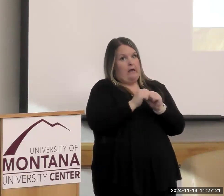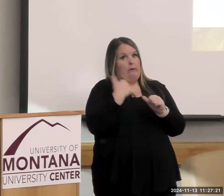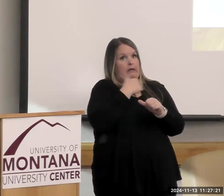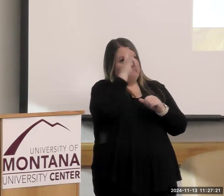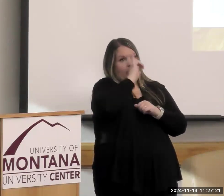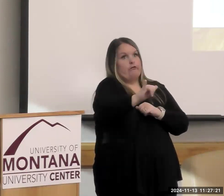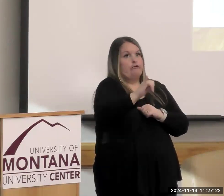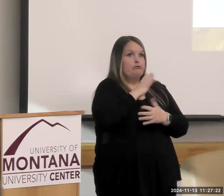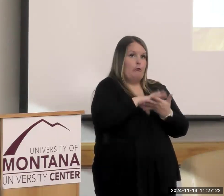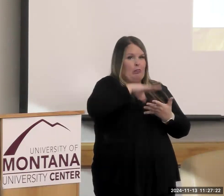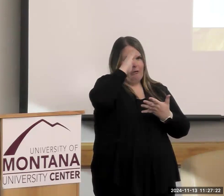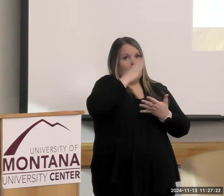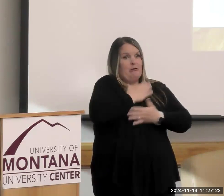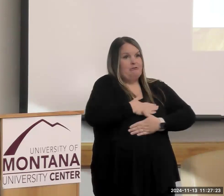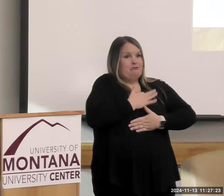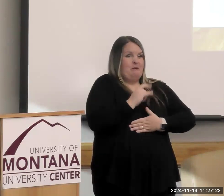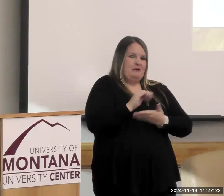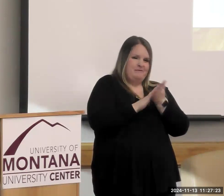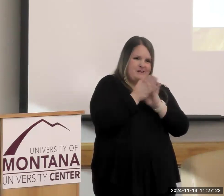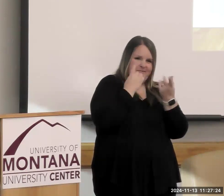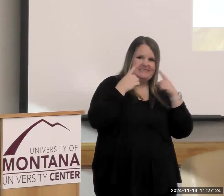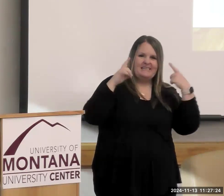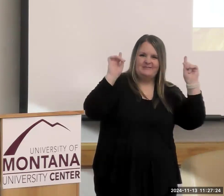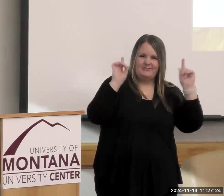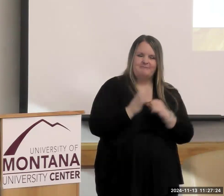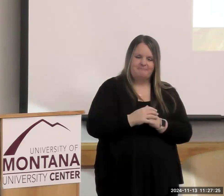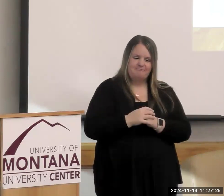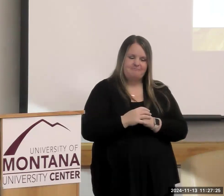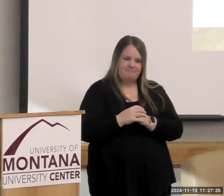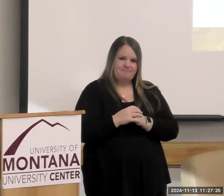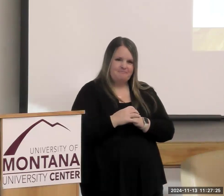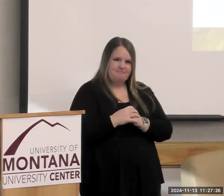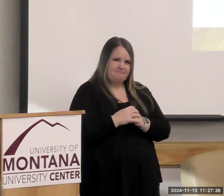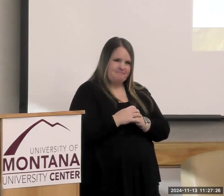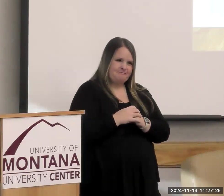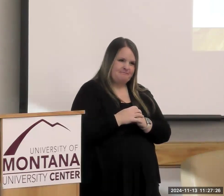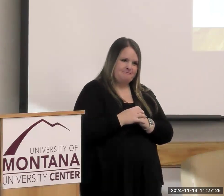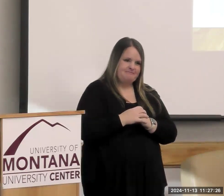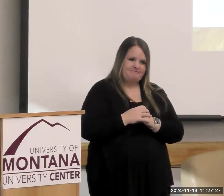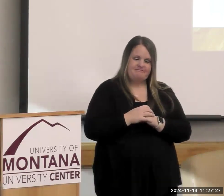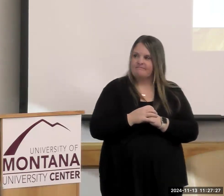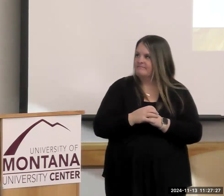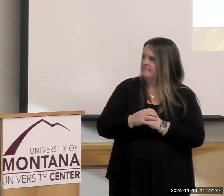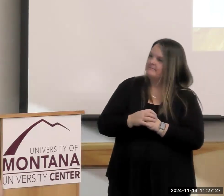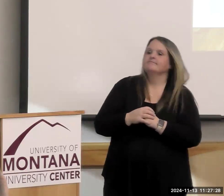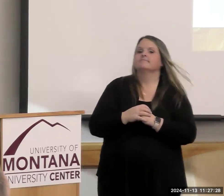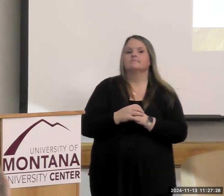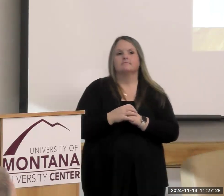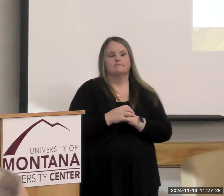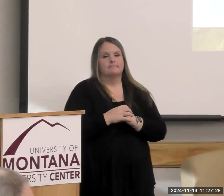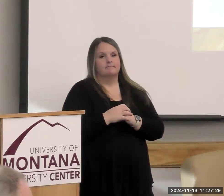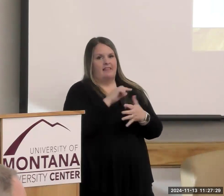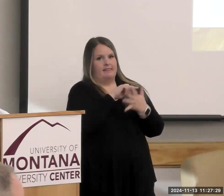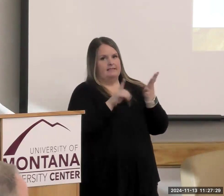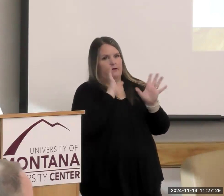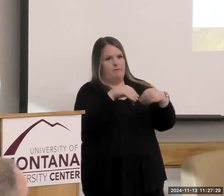figure out how to have successes in helping people plan their nutrition. But all of them, this is how we